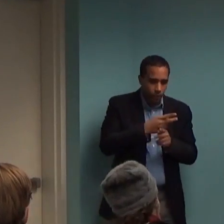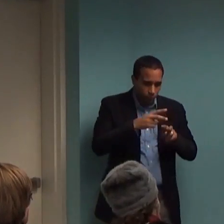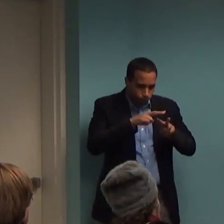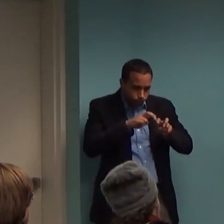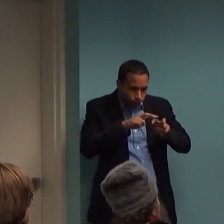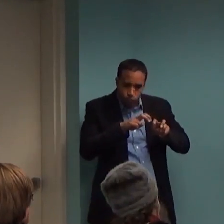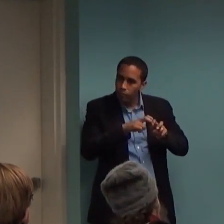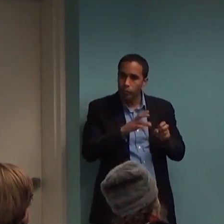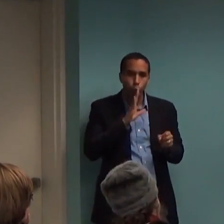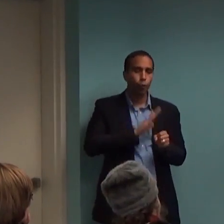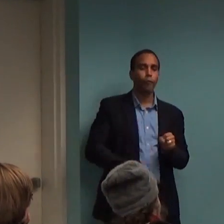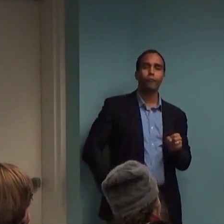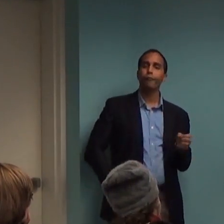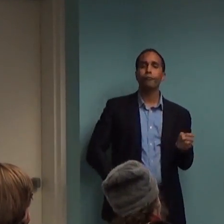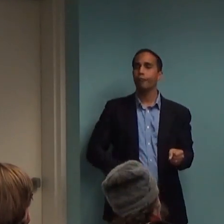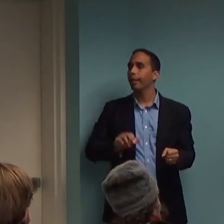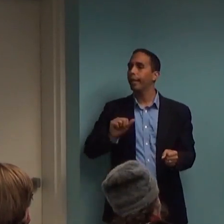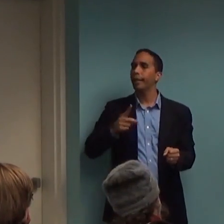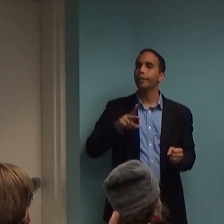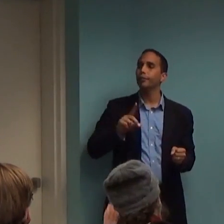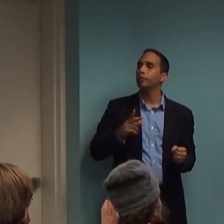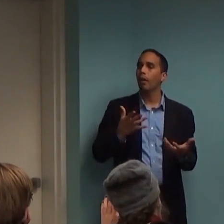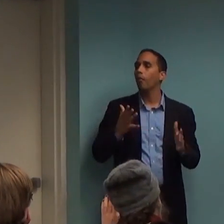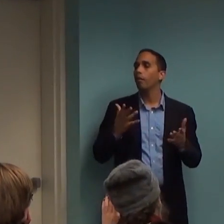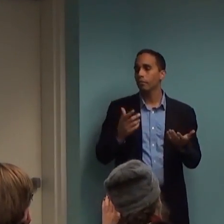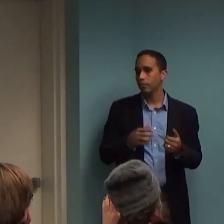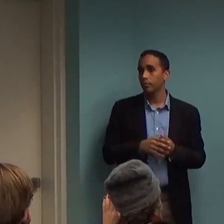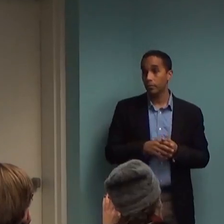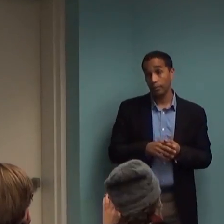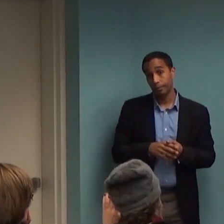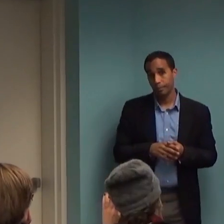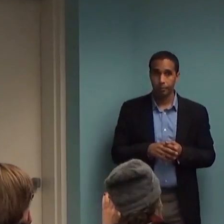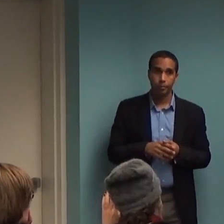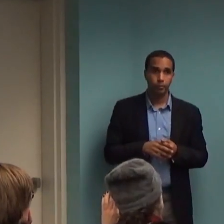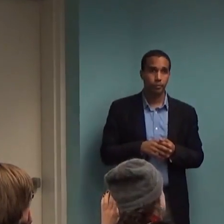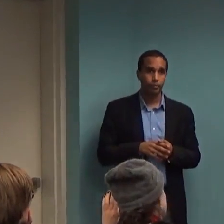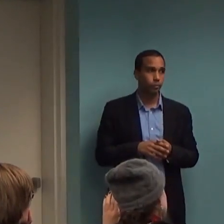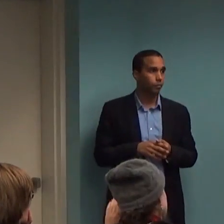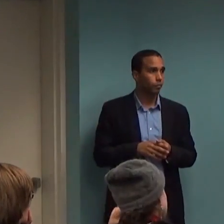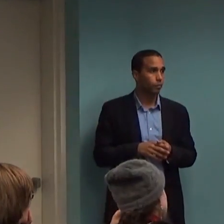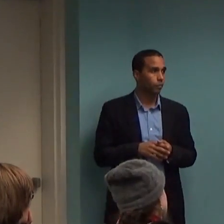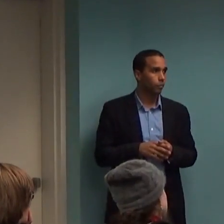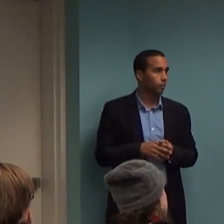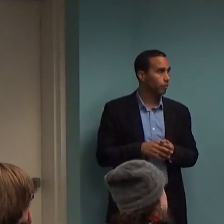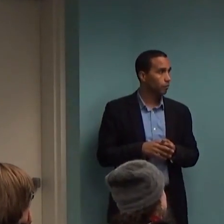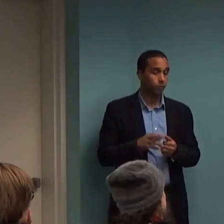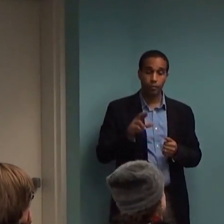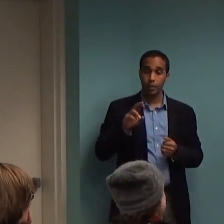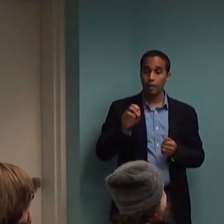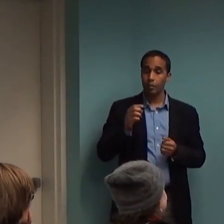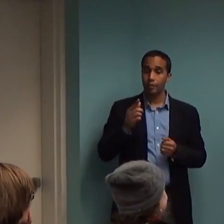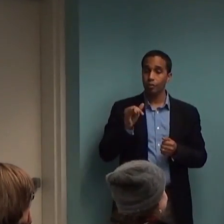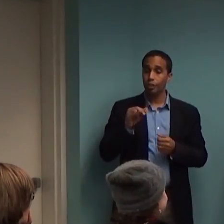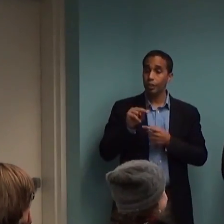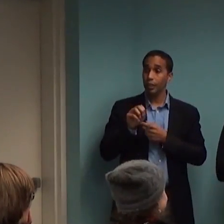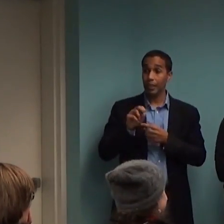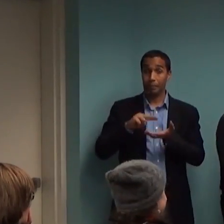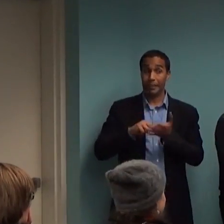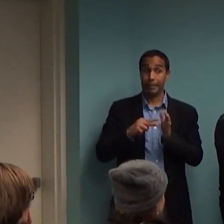So those are the two. So I think Regina approaching the podium suggests that we're out of time.